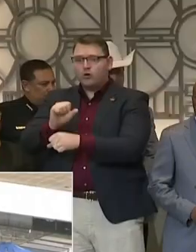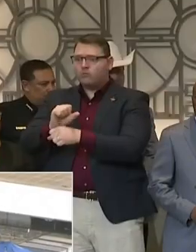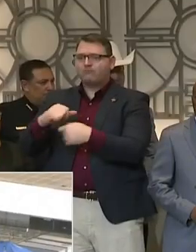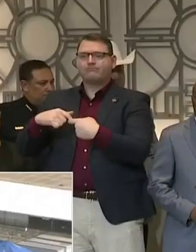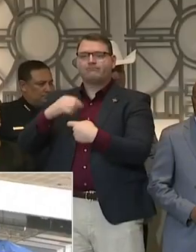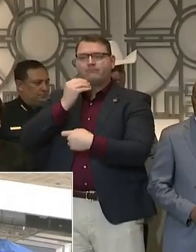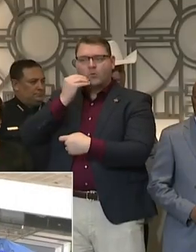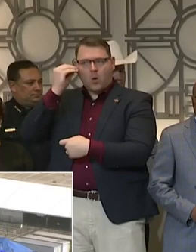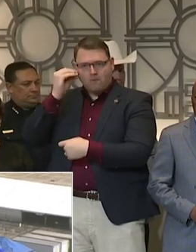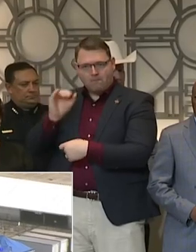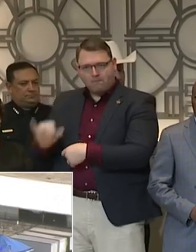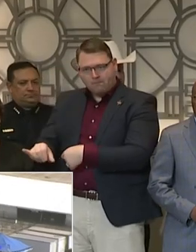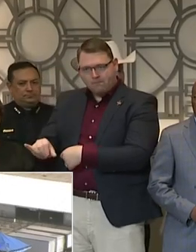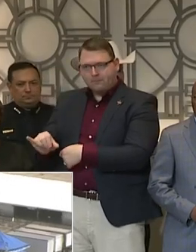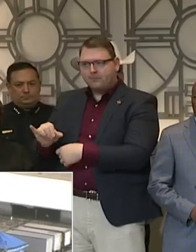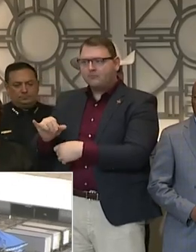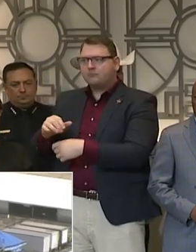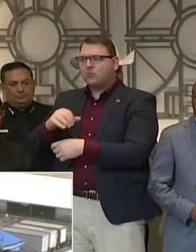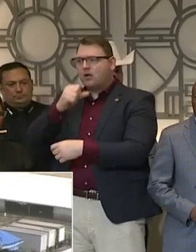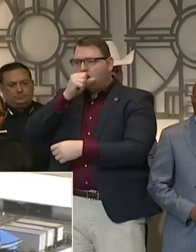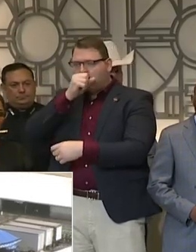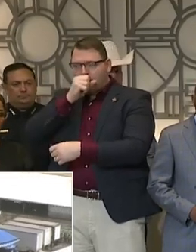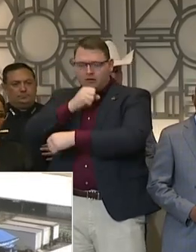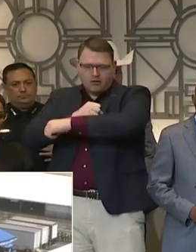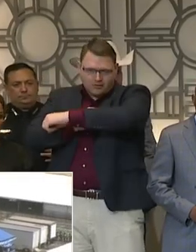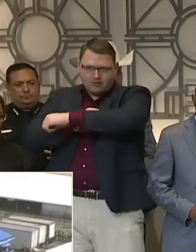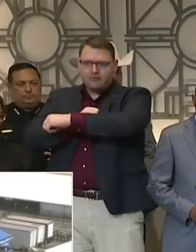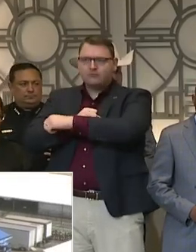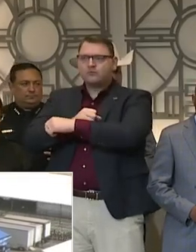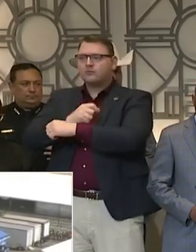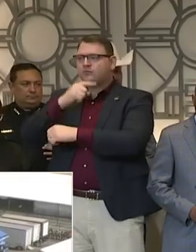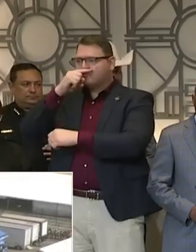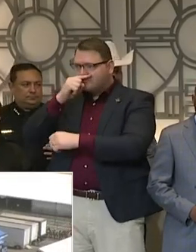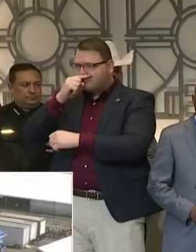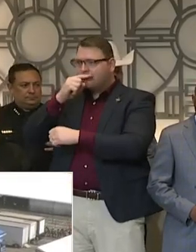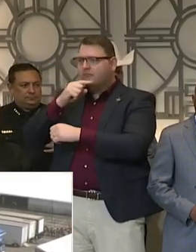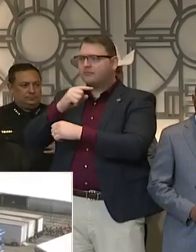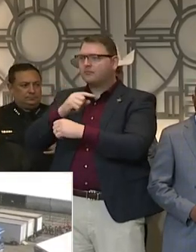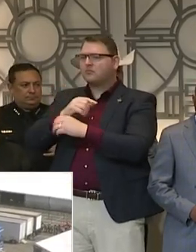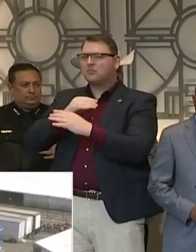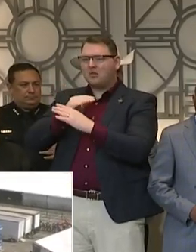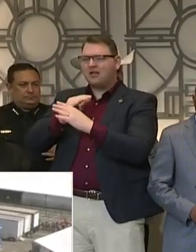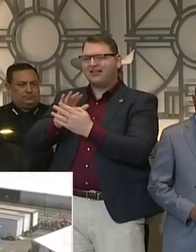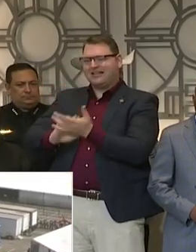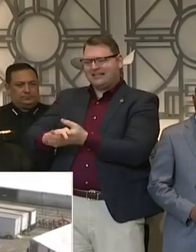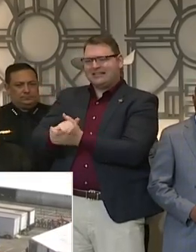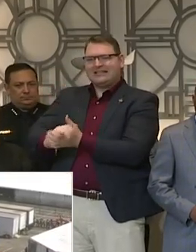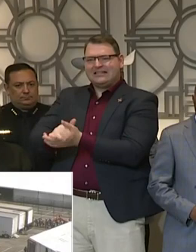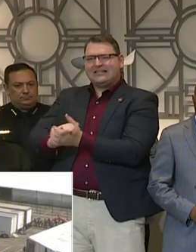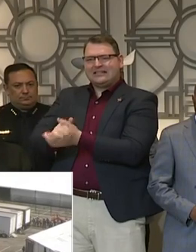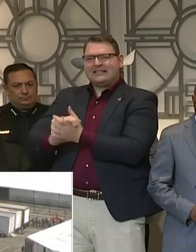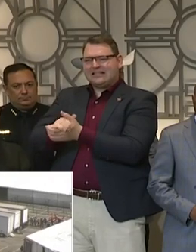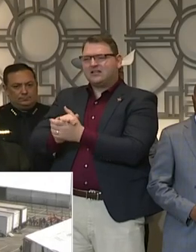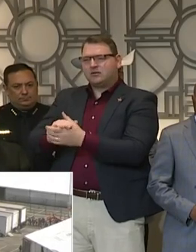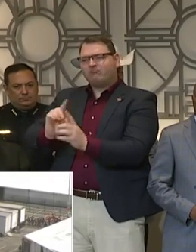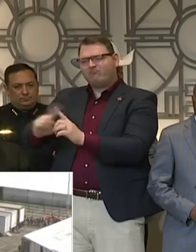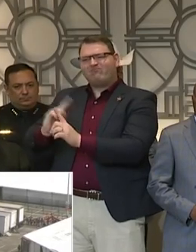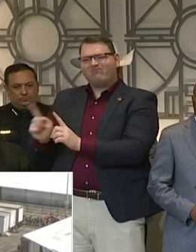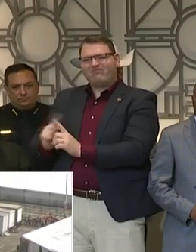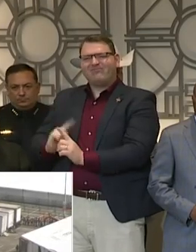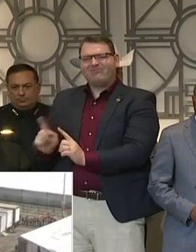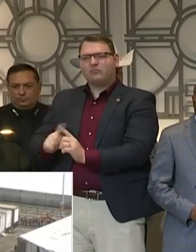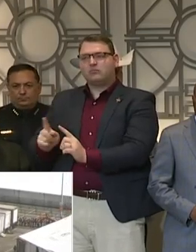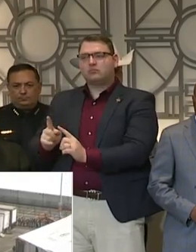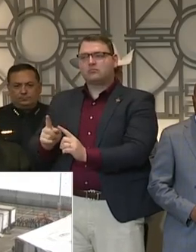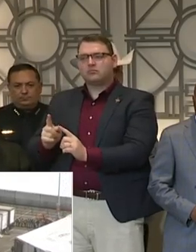through our community. And it's important that everyone understand that that is what did not happen in Wuhan. It exploded in Wuhan.